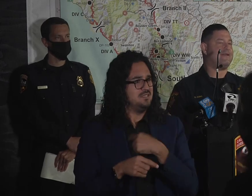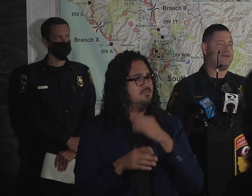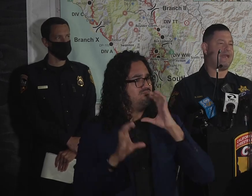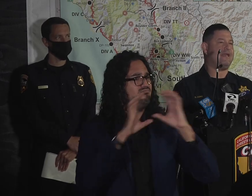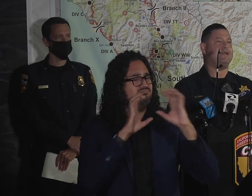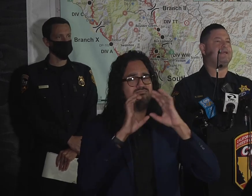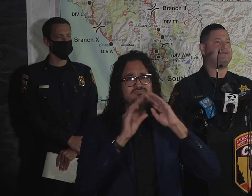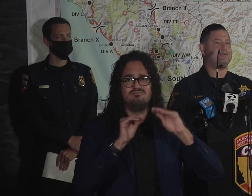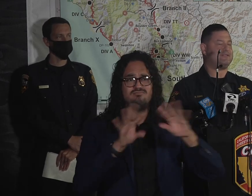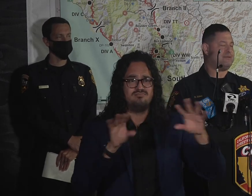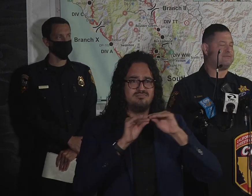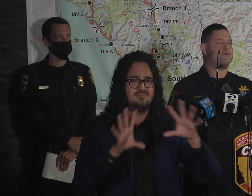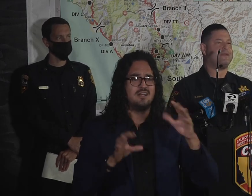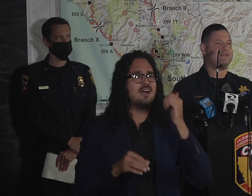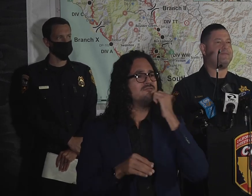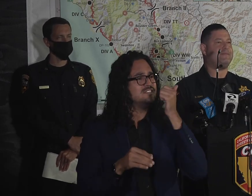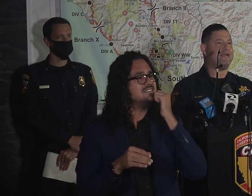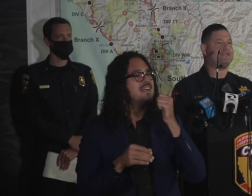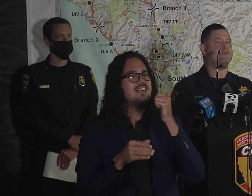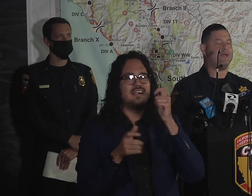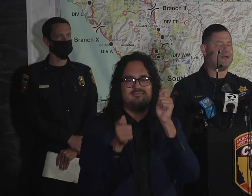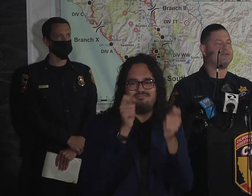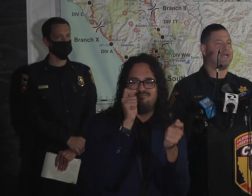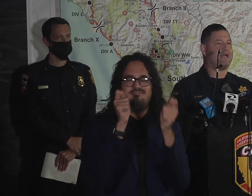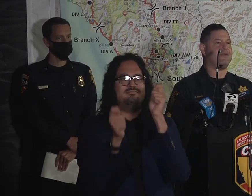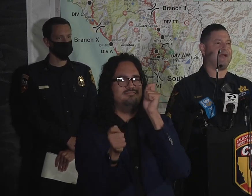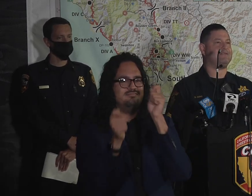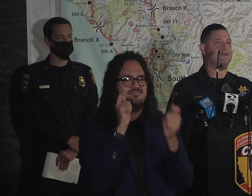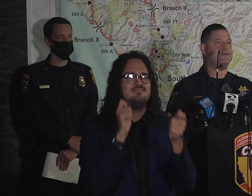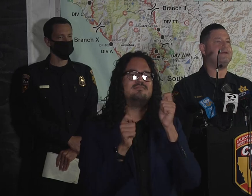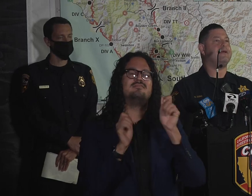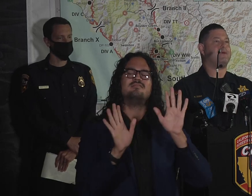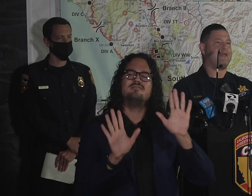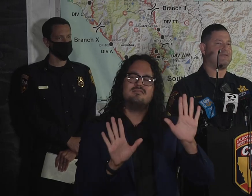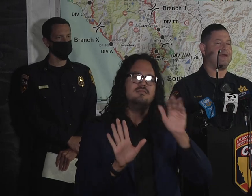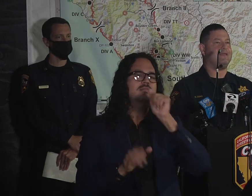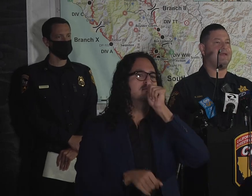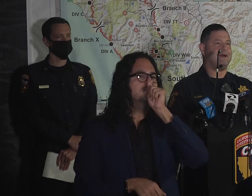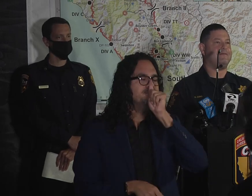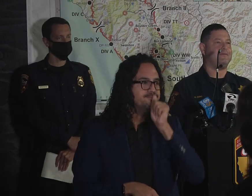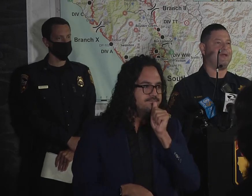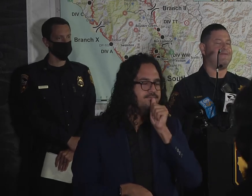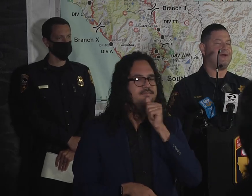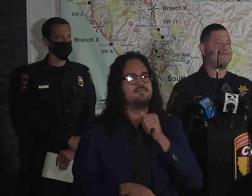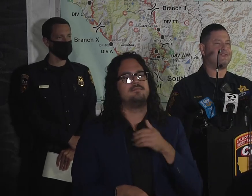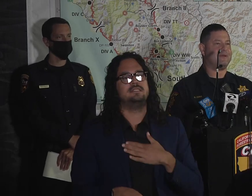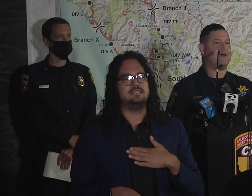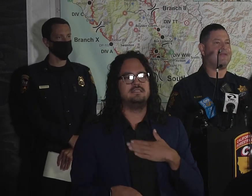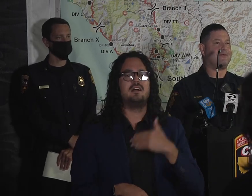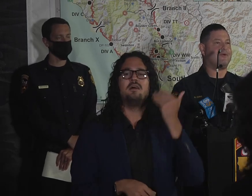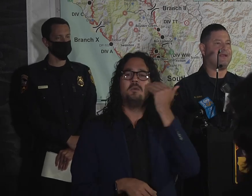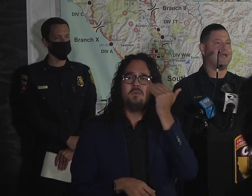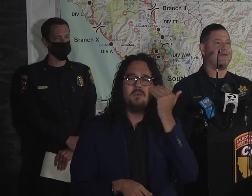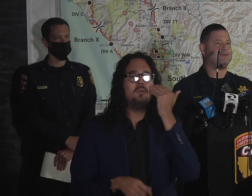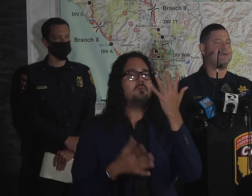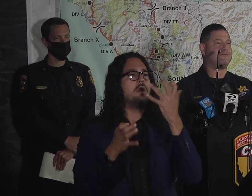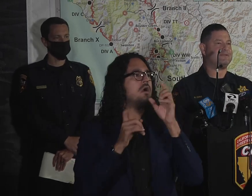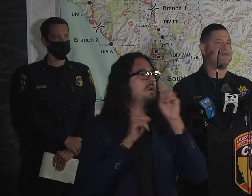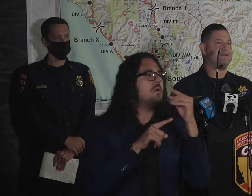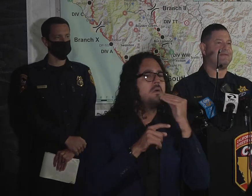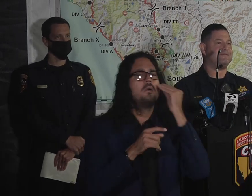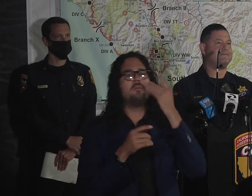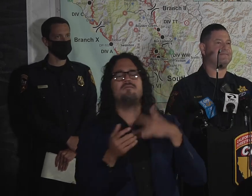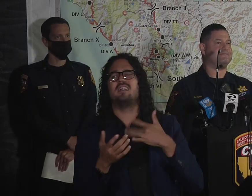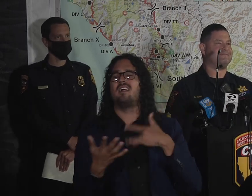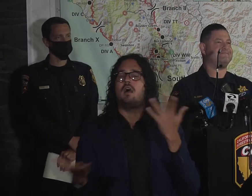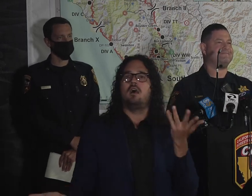every day, so just please work with us. Be patient. We understand how you guys feel, but that's why we have law enforcement out there working together 24